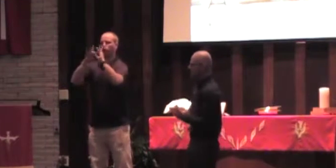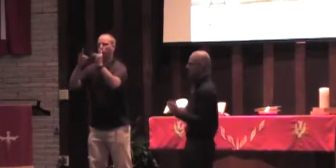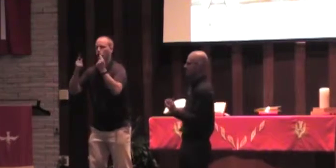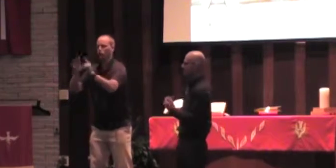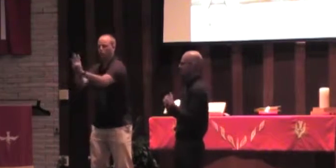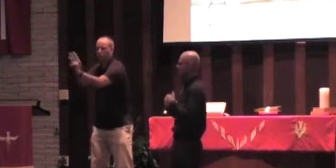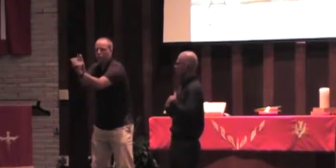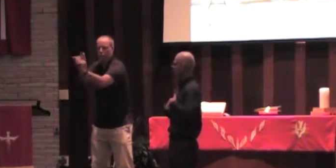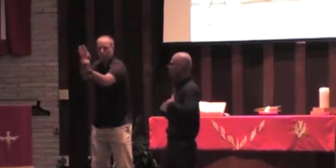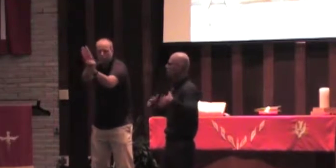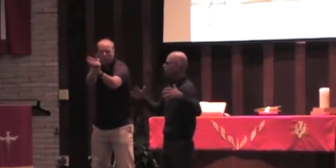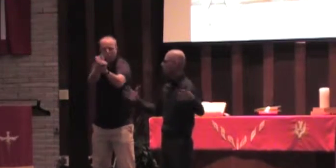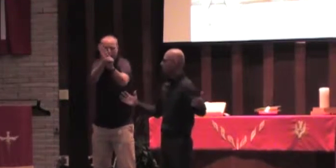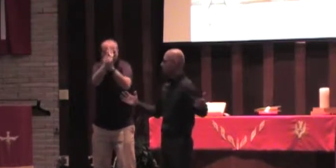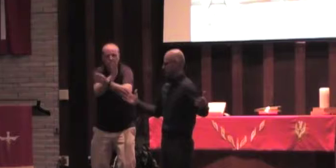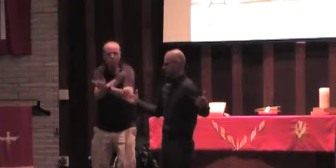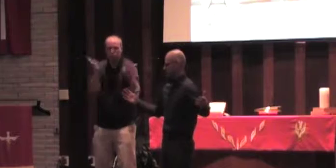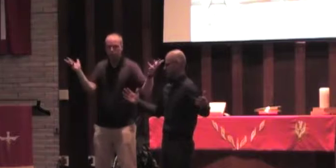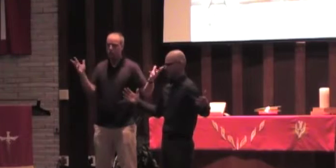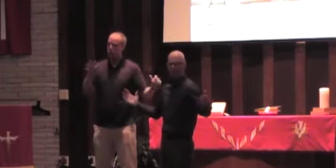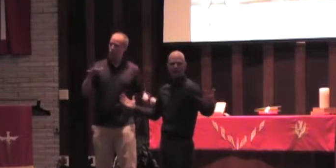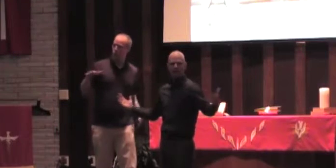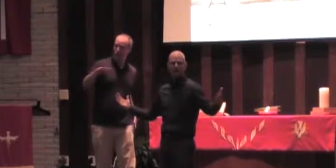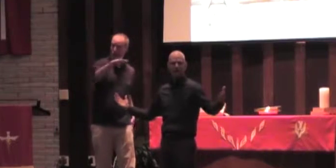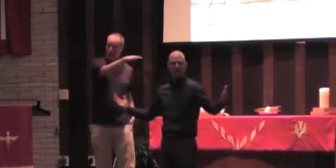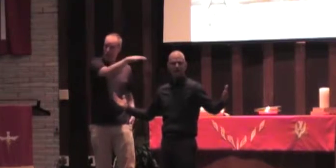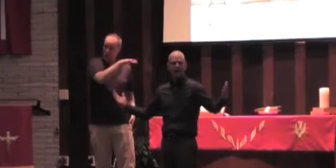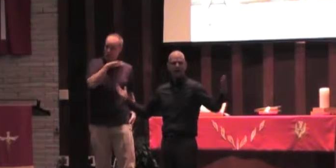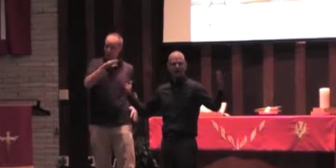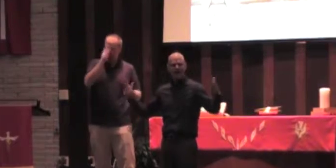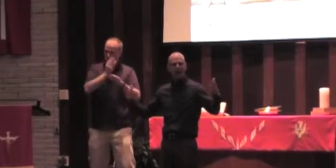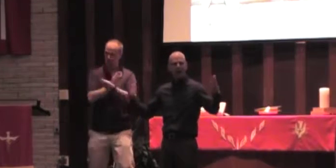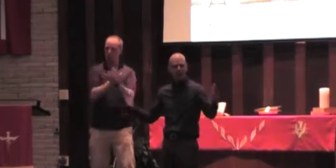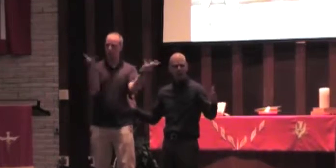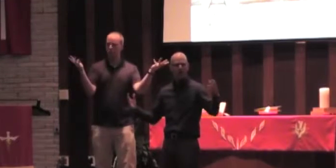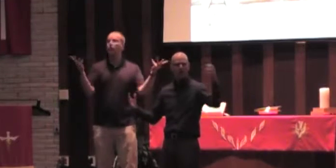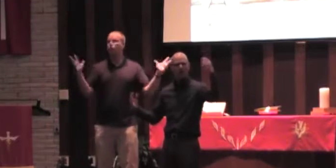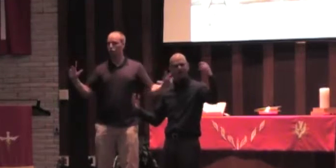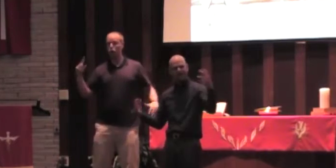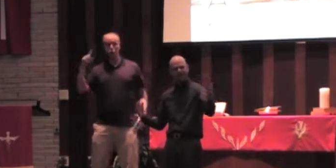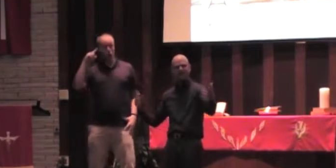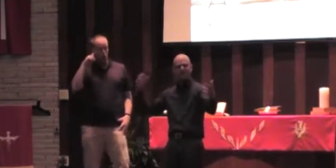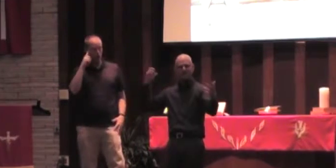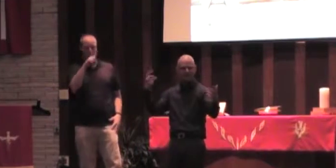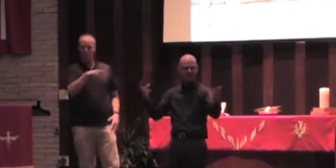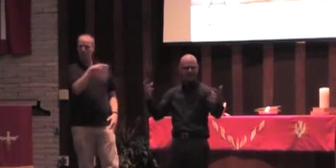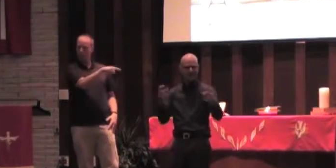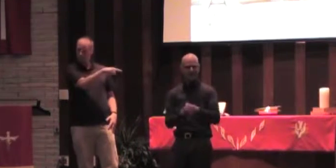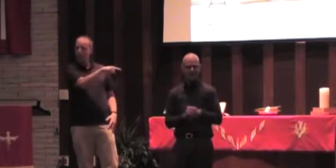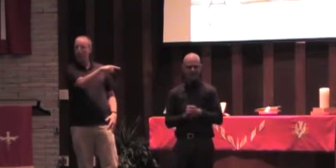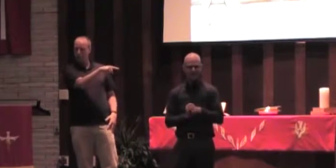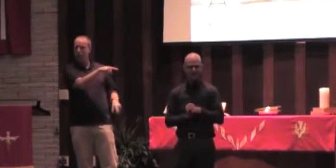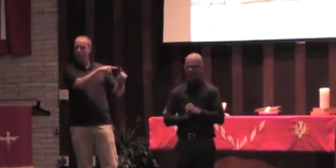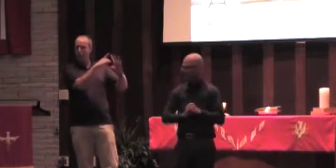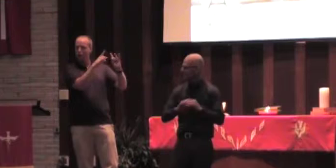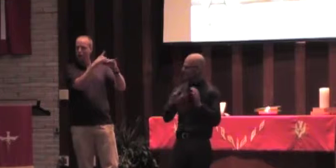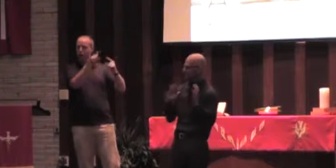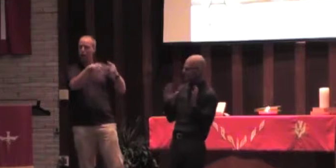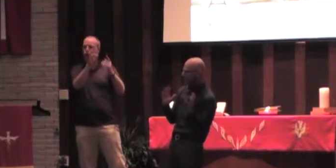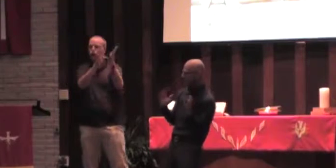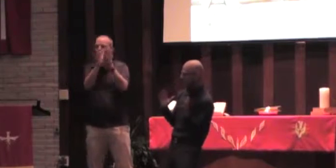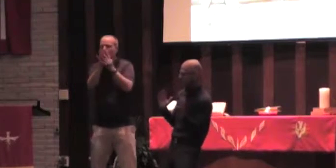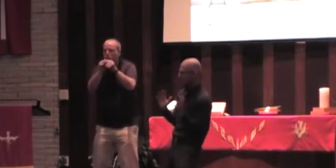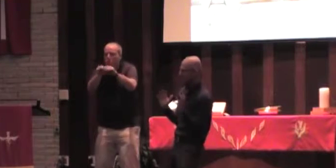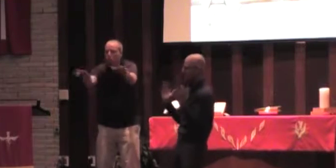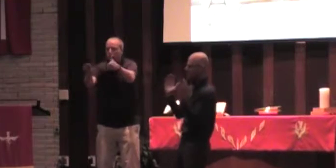of Jesus such that the whole region in the area has now heard about the forgiveness and the tenderness of Jesus, and